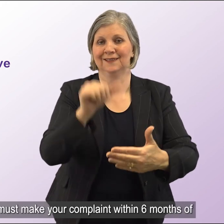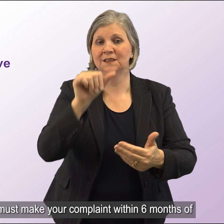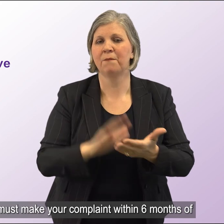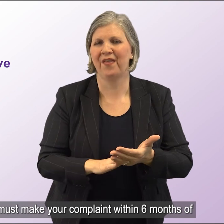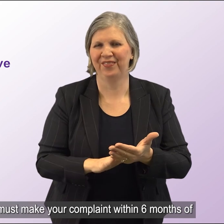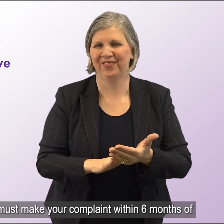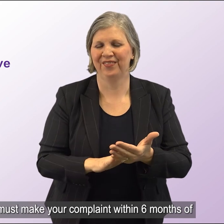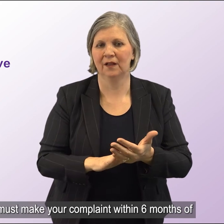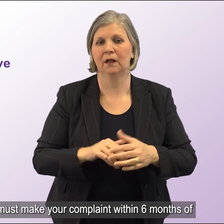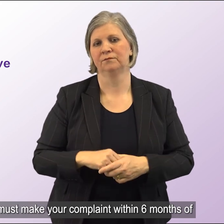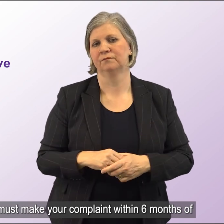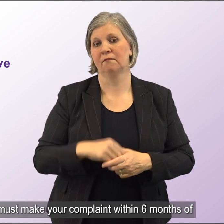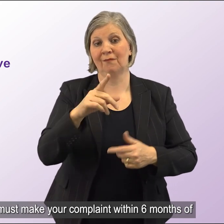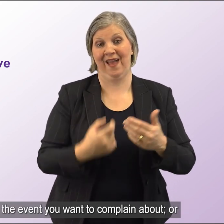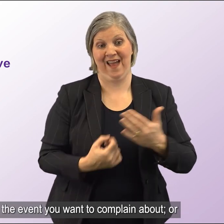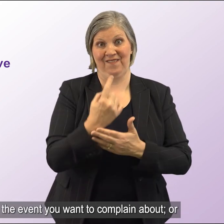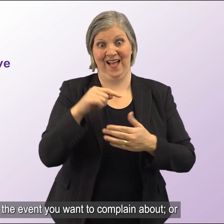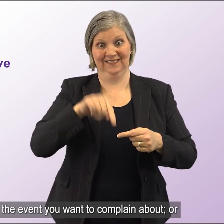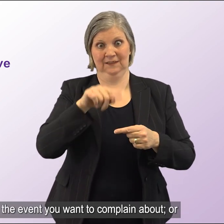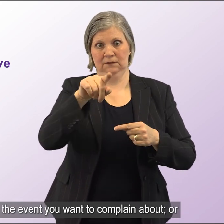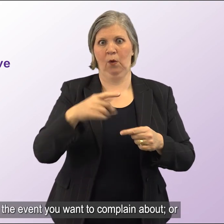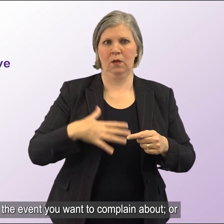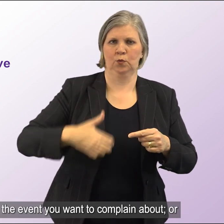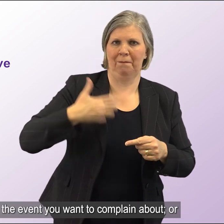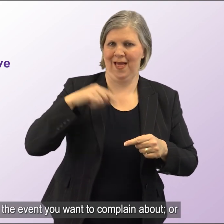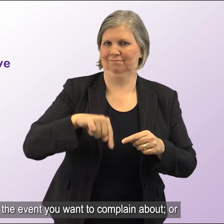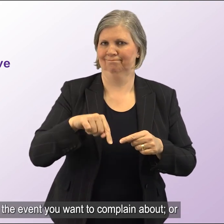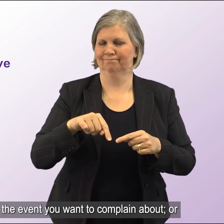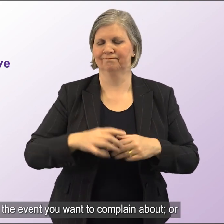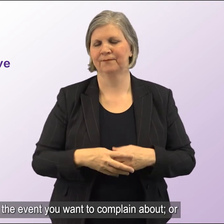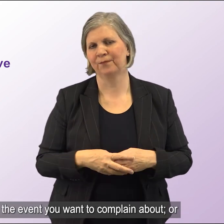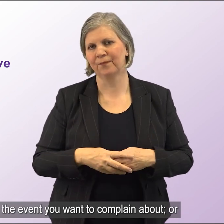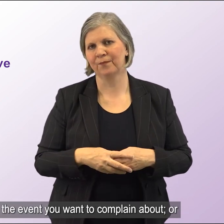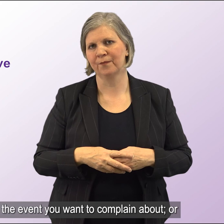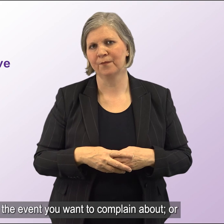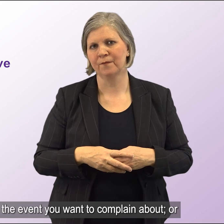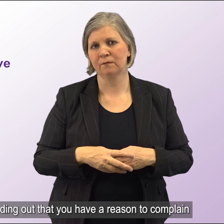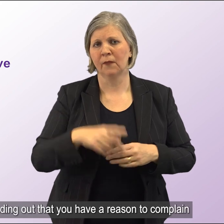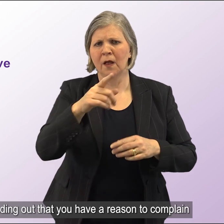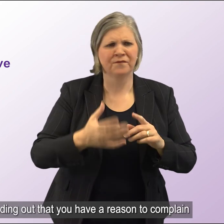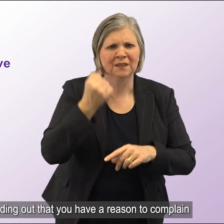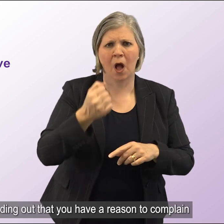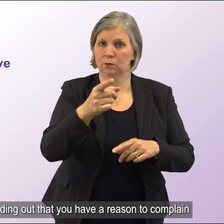You must make your complaint within six months of the event you want to complain about or finding out that you have a reason to complain.